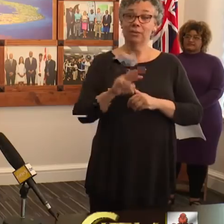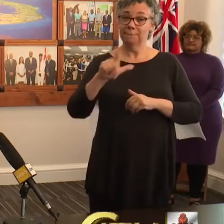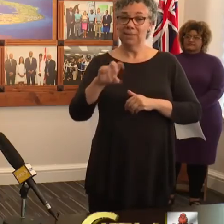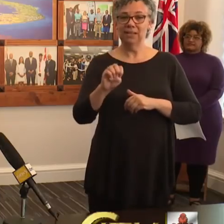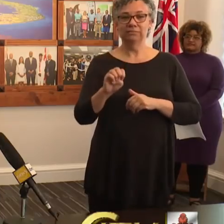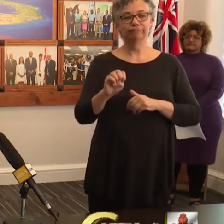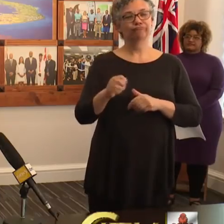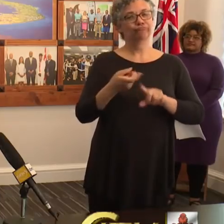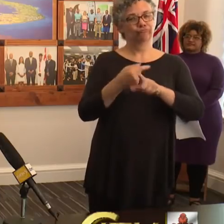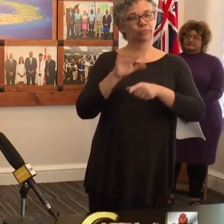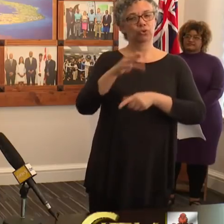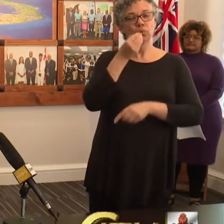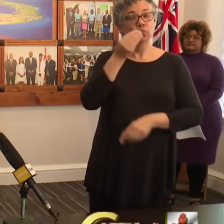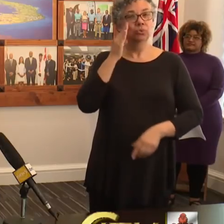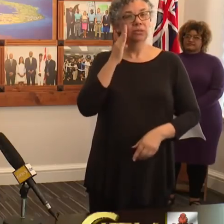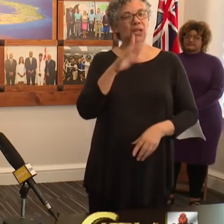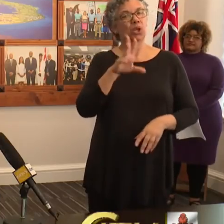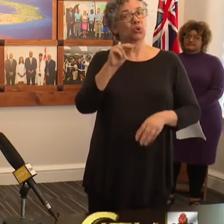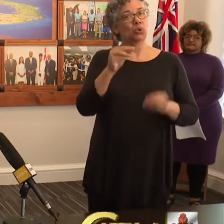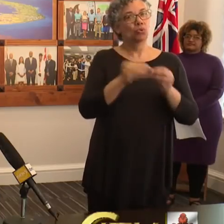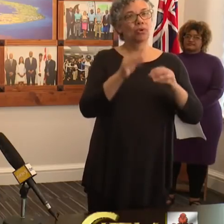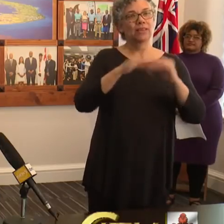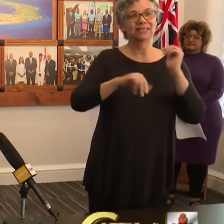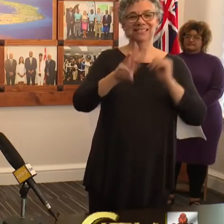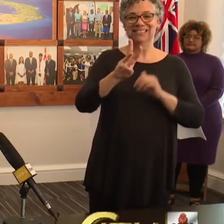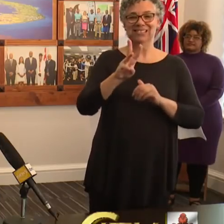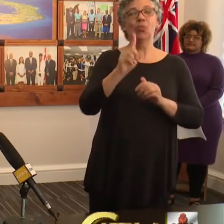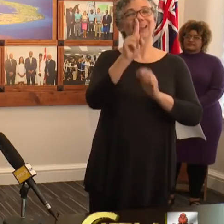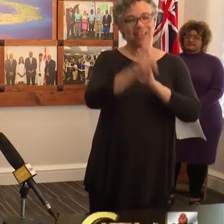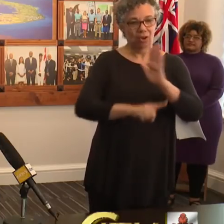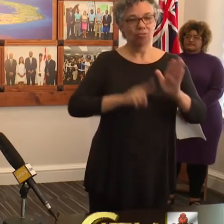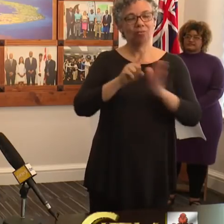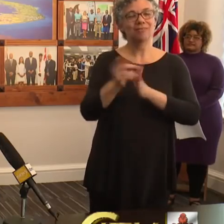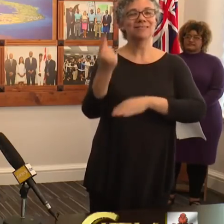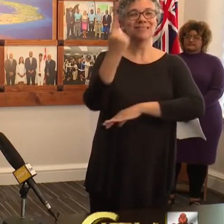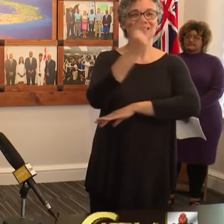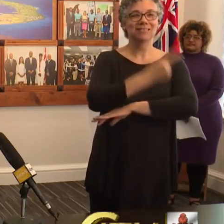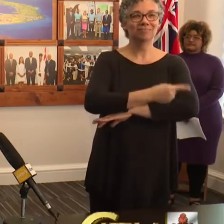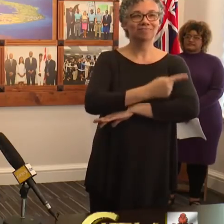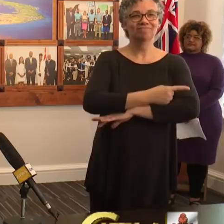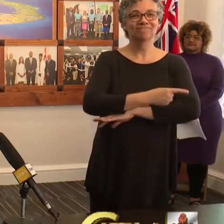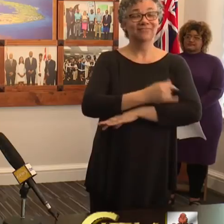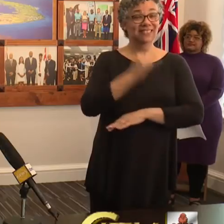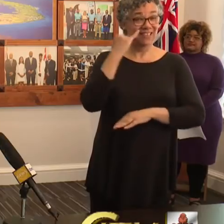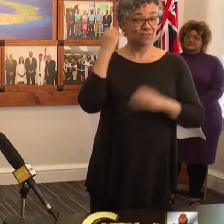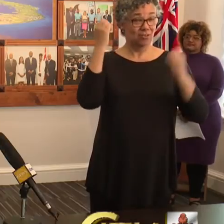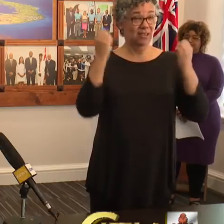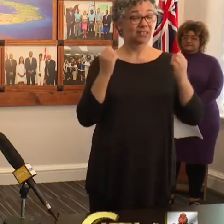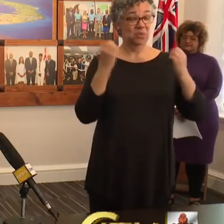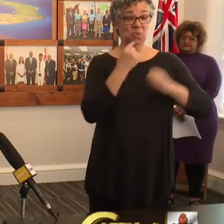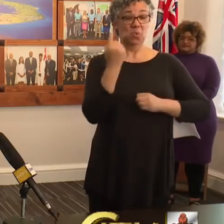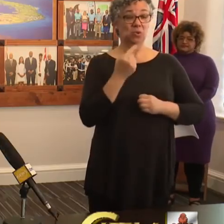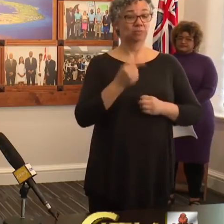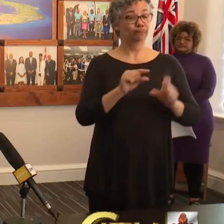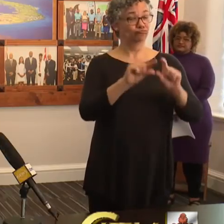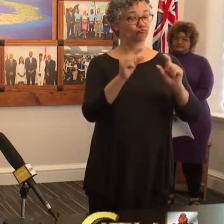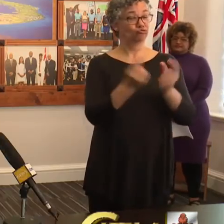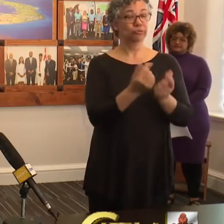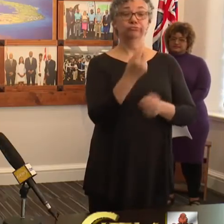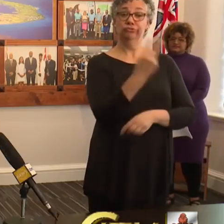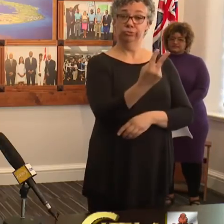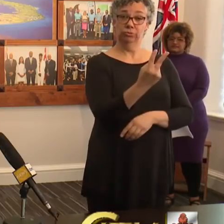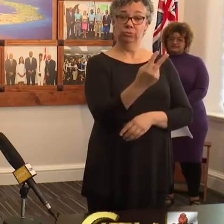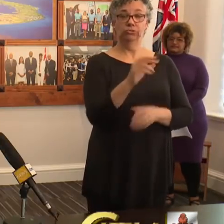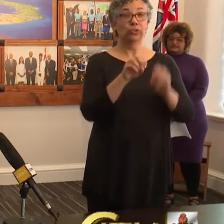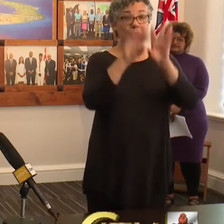no more than 60 minutes per day. If you are exercising, you can only be in groups of two. To be